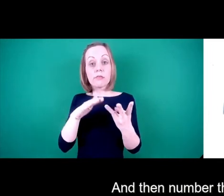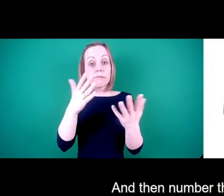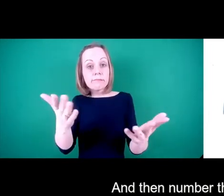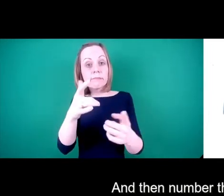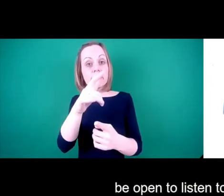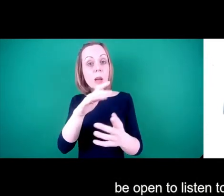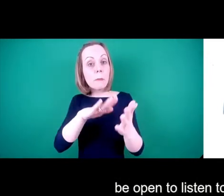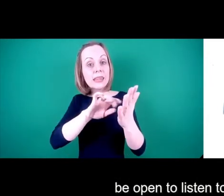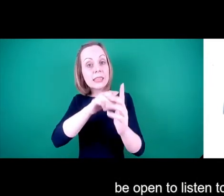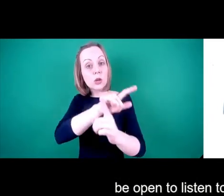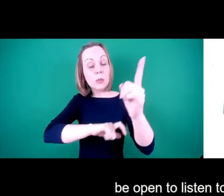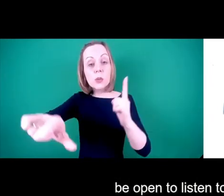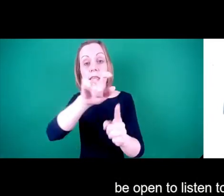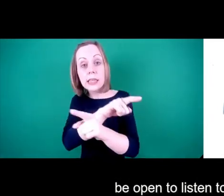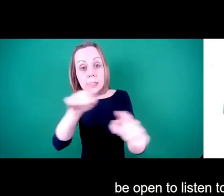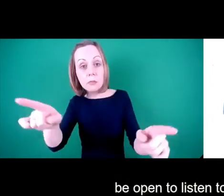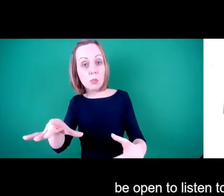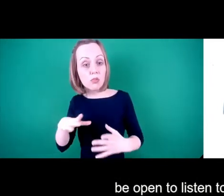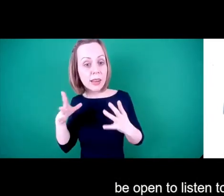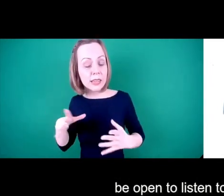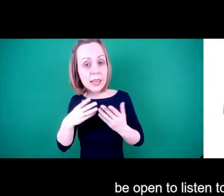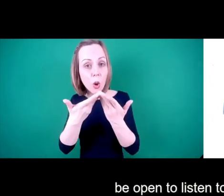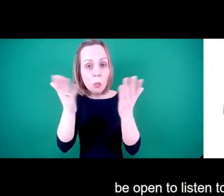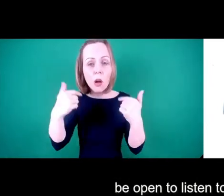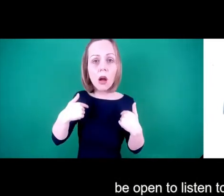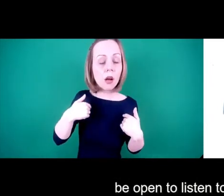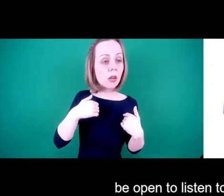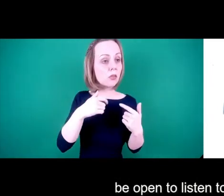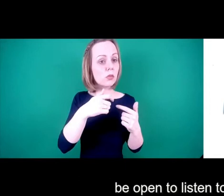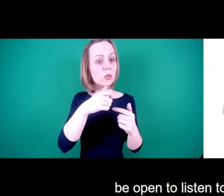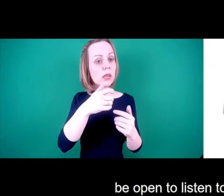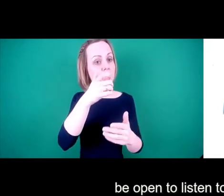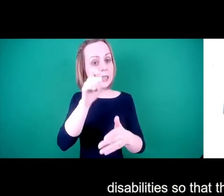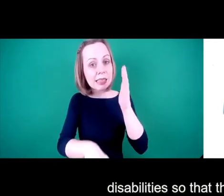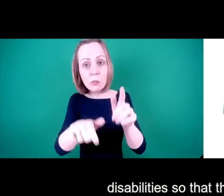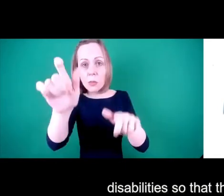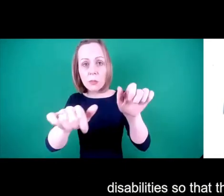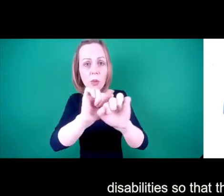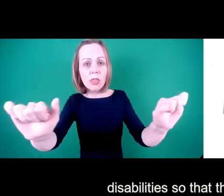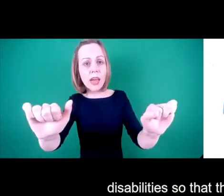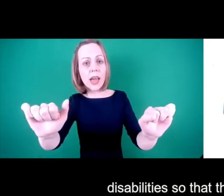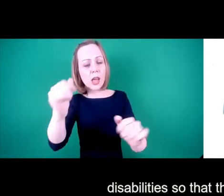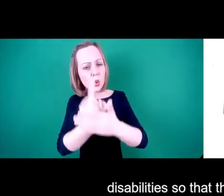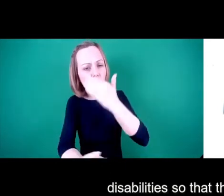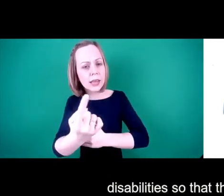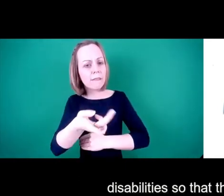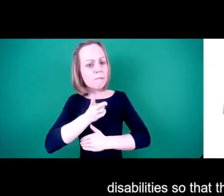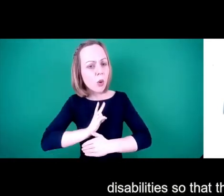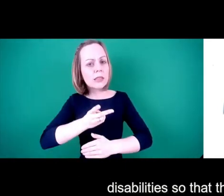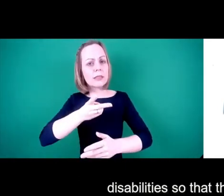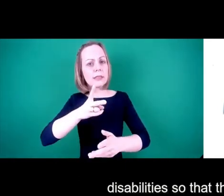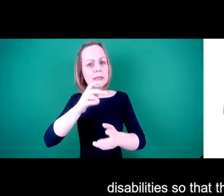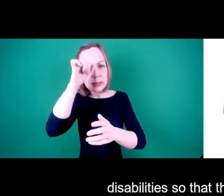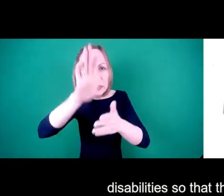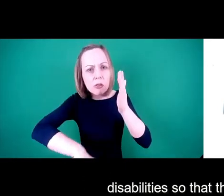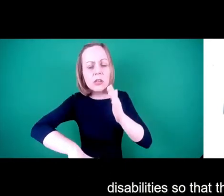open to listen to the unique experiences and voices of people with disabilities, so that they remain at the heart